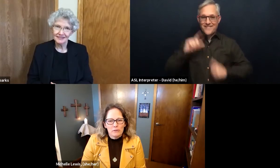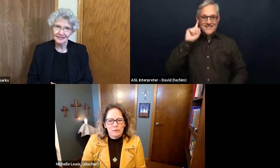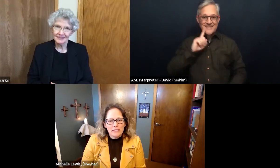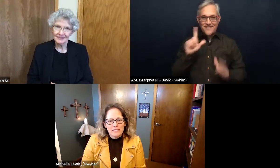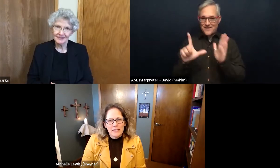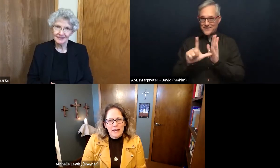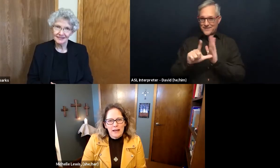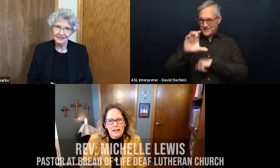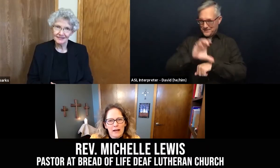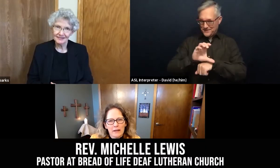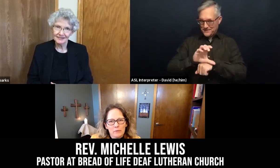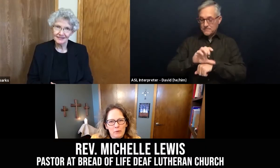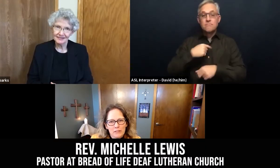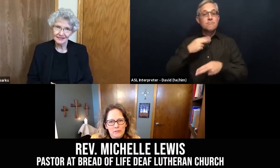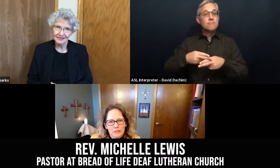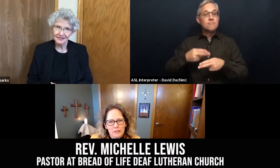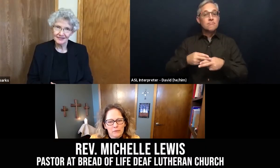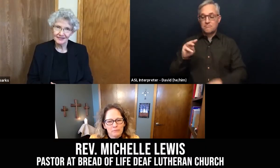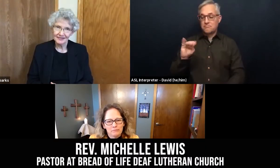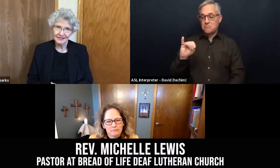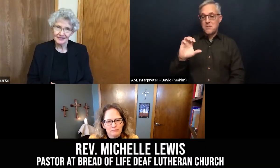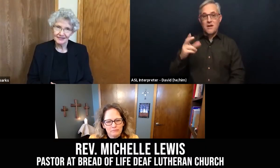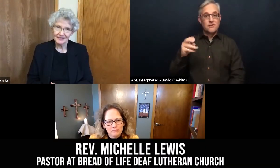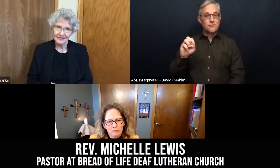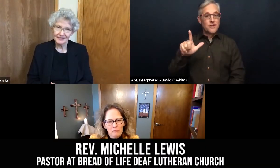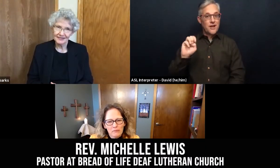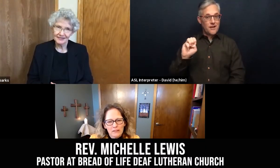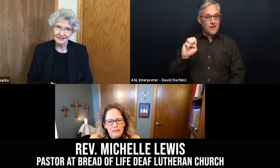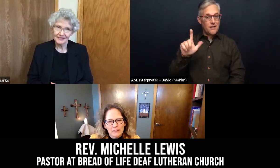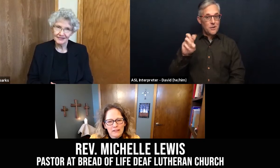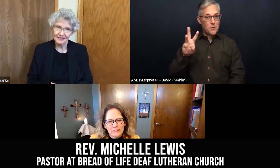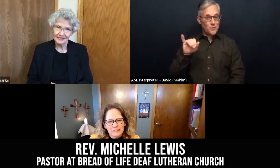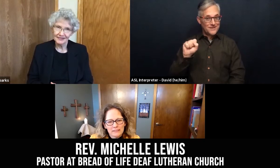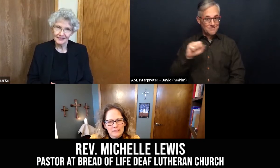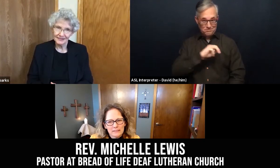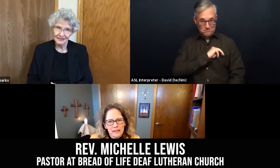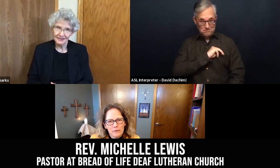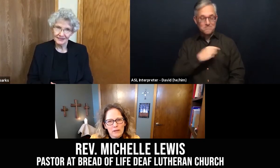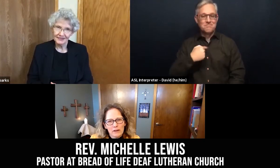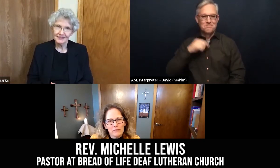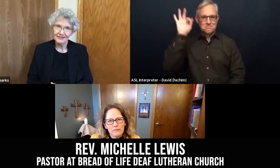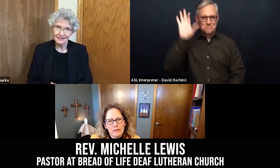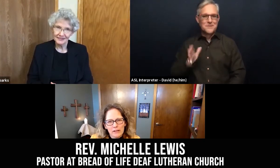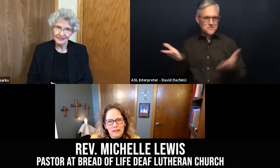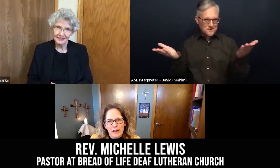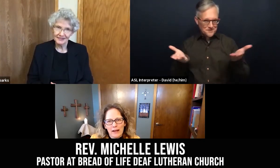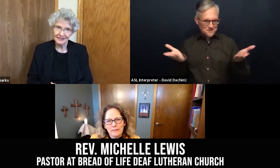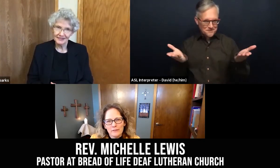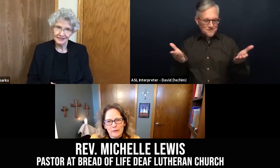Lewis and I am the pastor here and we are very glad you are